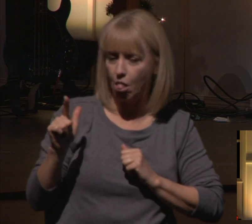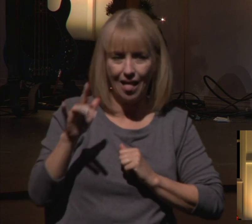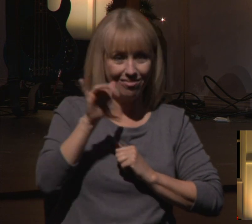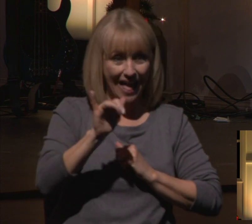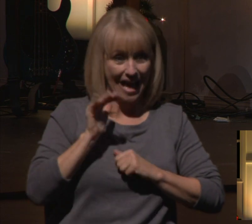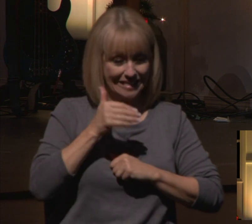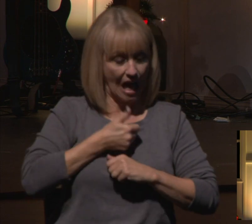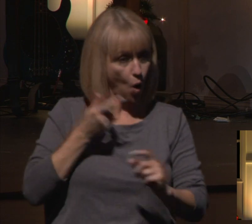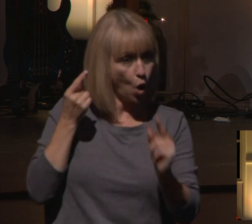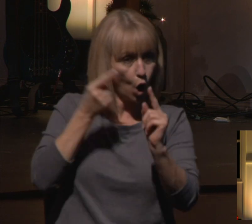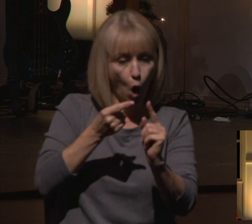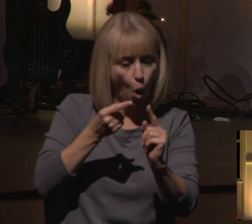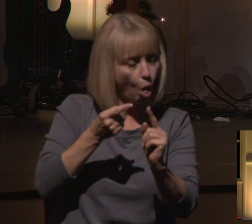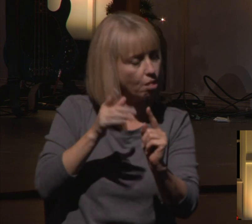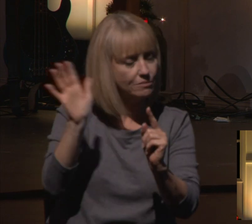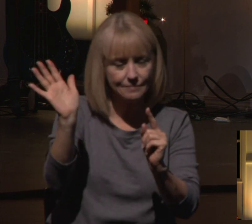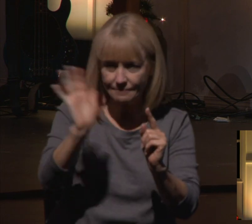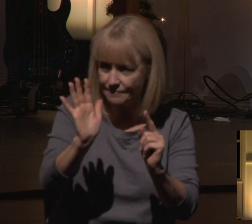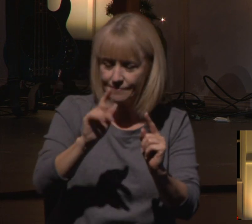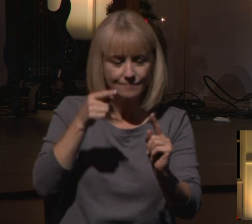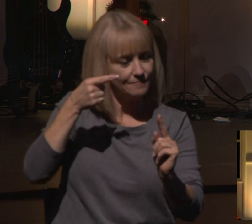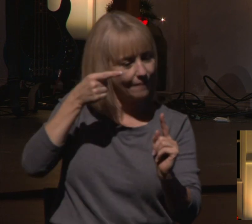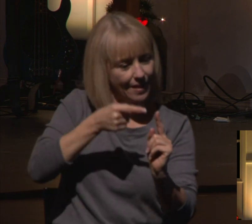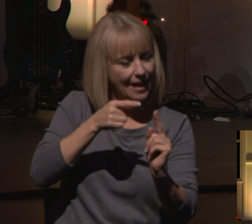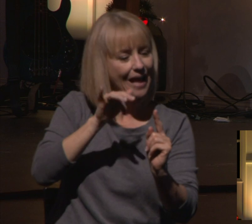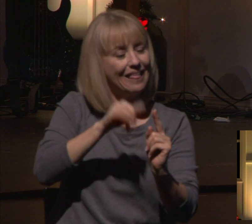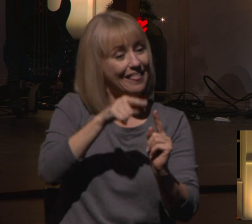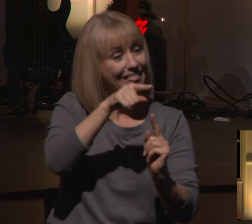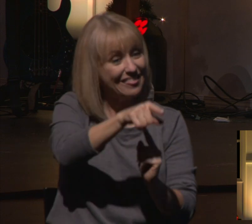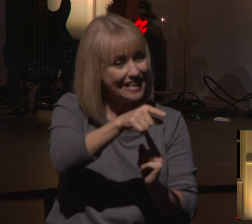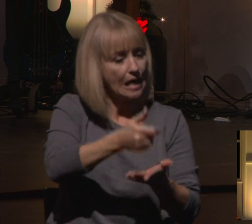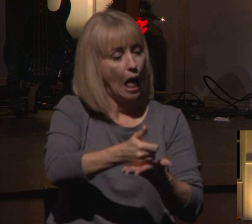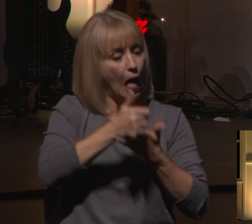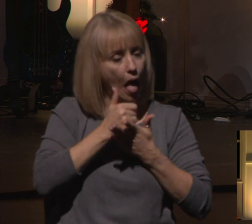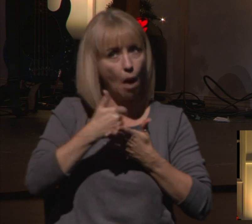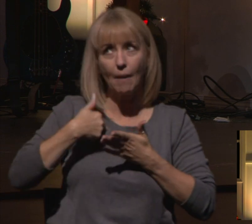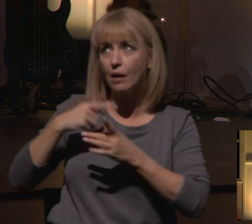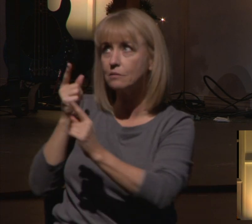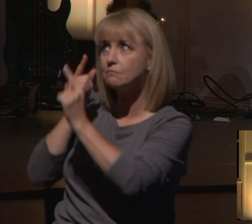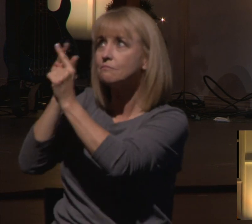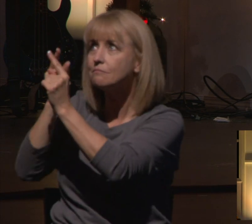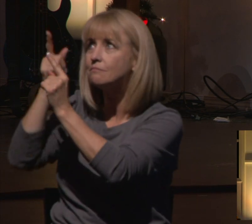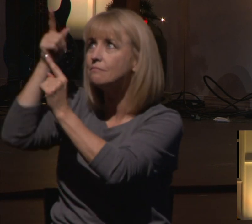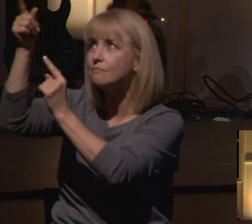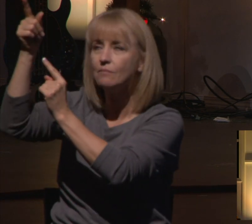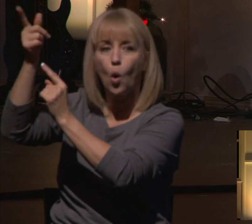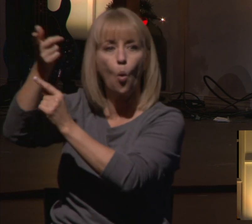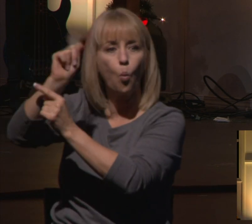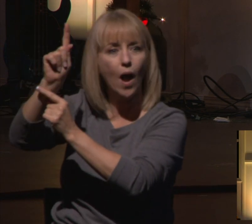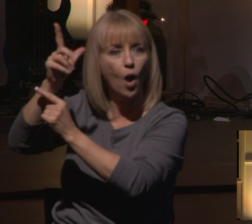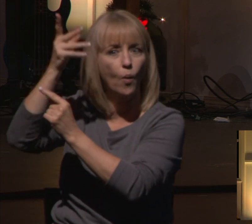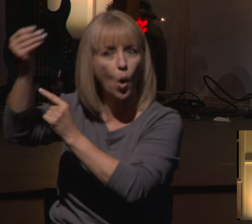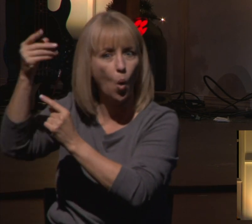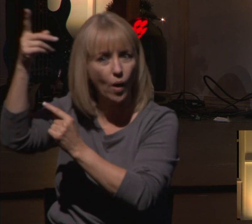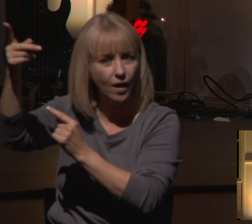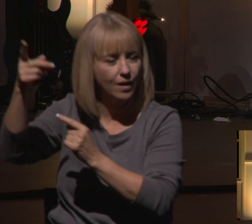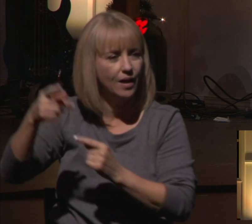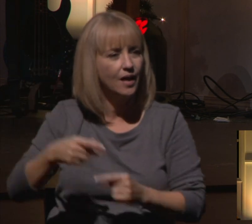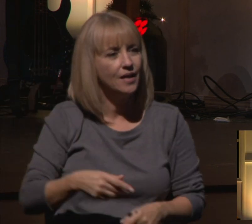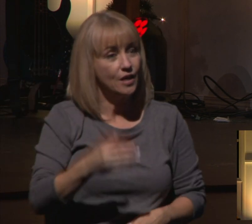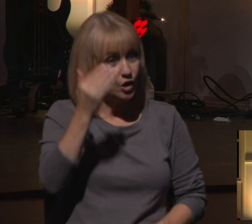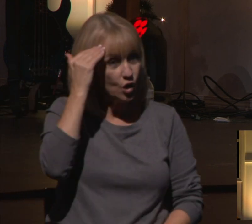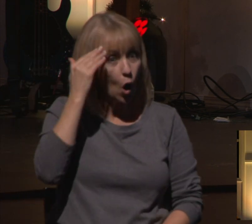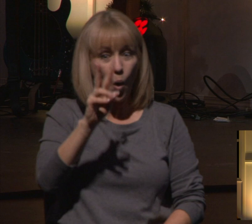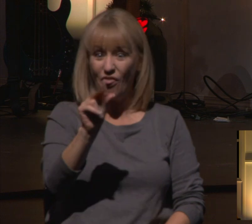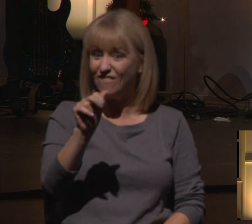Digital is just a vehicle to get us to the eventual destination. No matter how many bells and whistles are in the van, the van